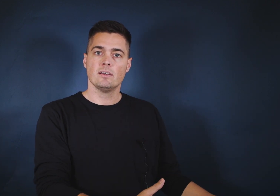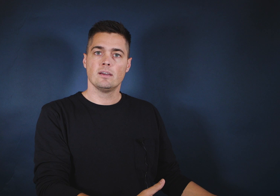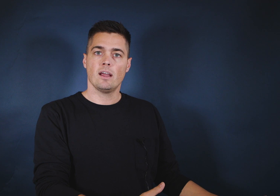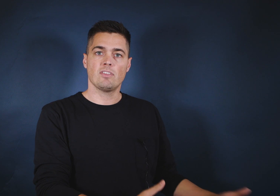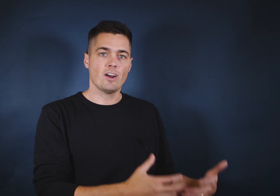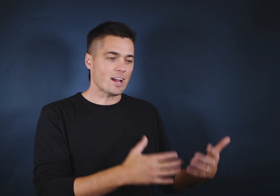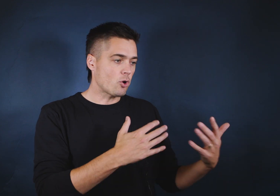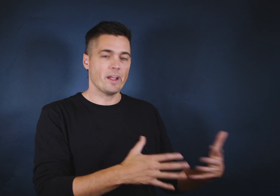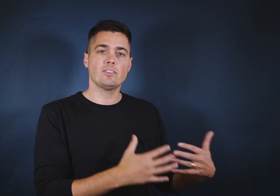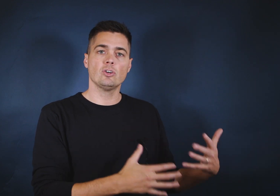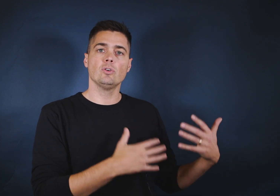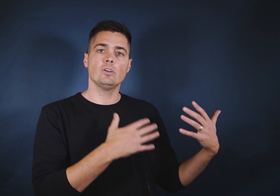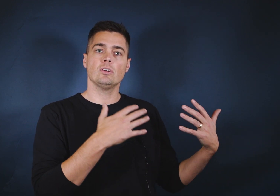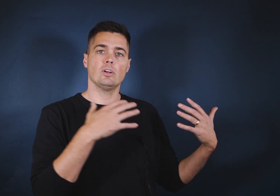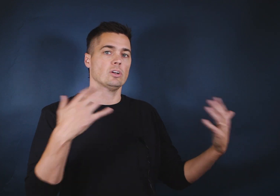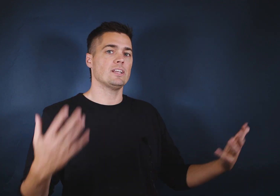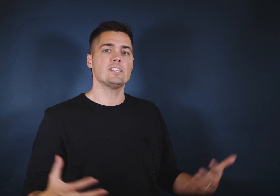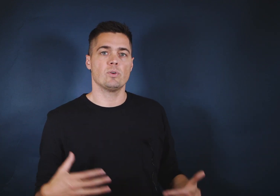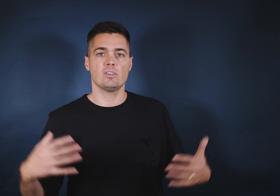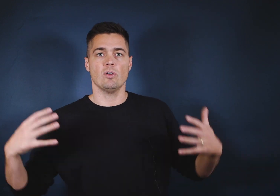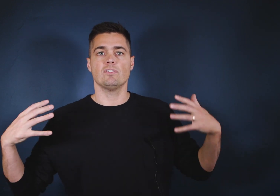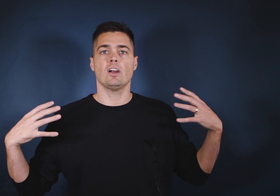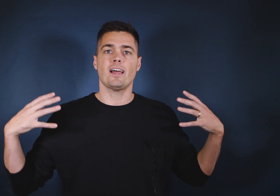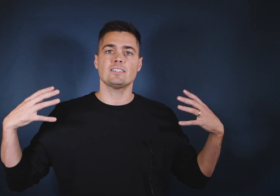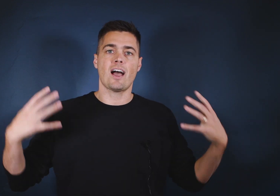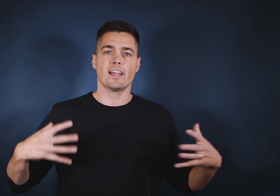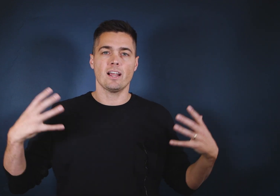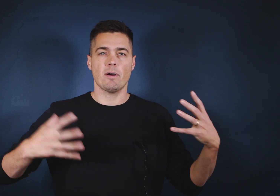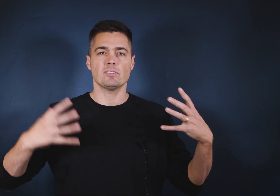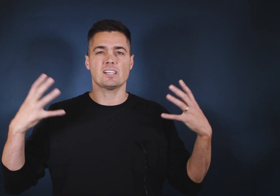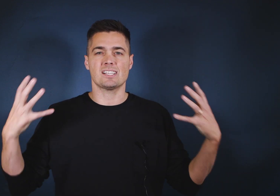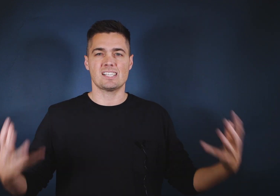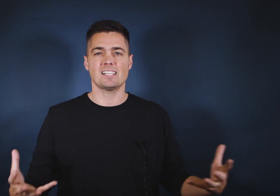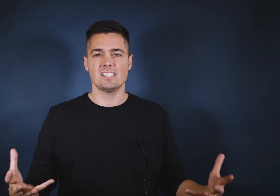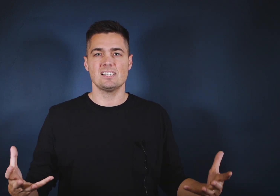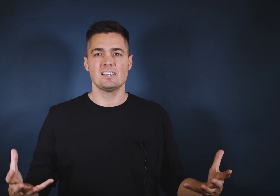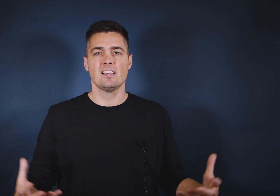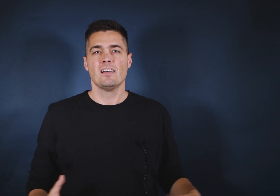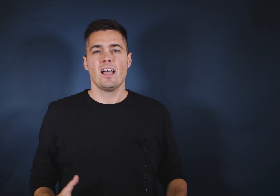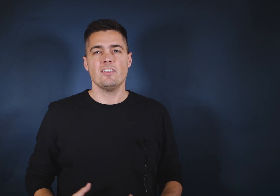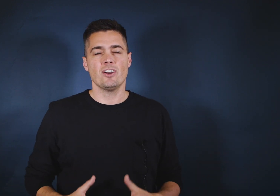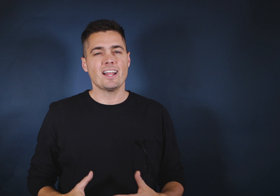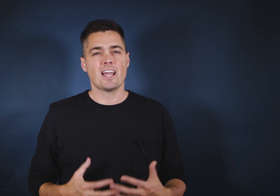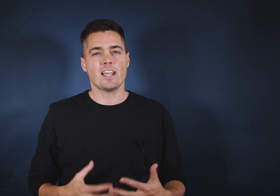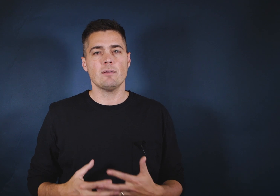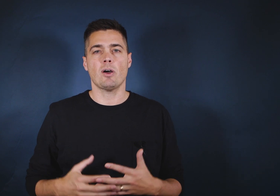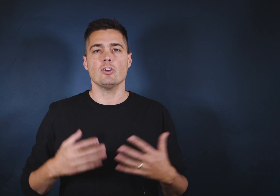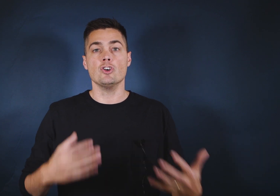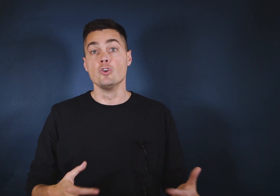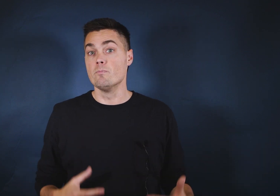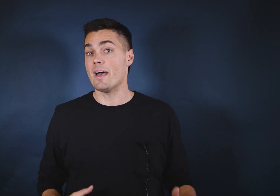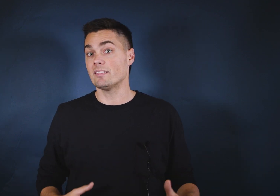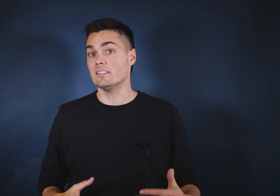if they're not going through your leads with you, if they're not talking about successes, and they're not talking about new methods